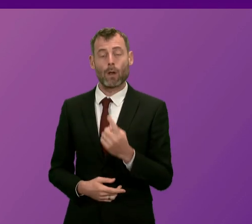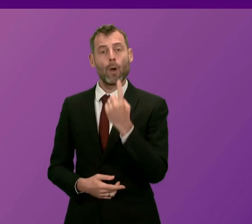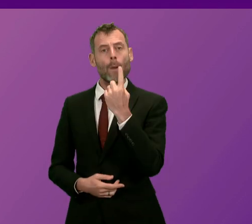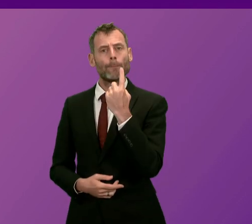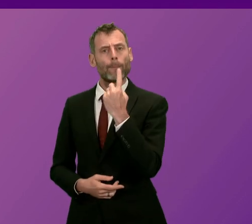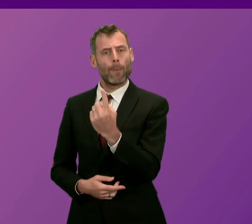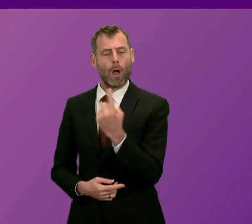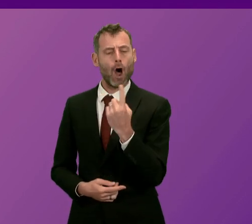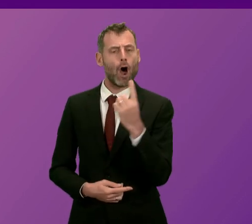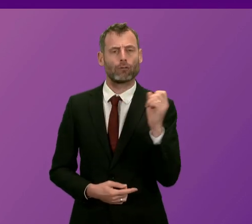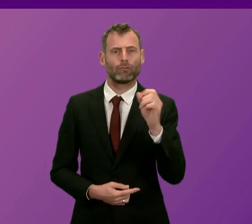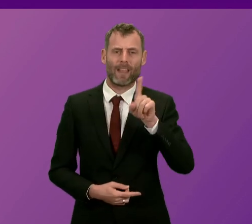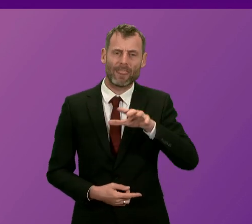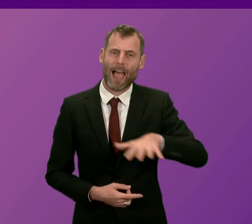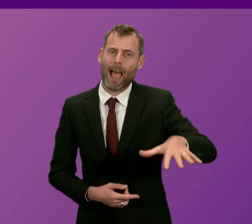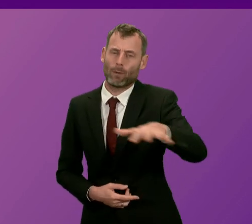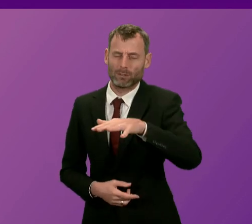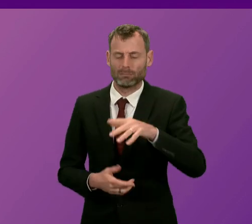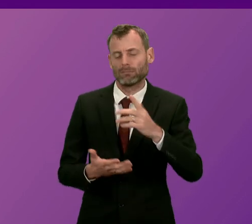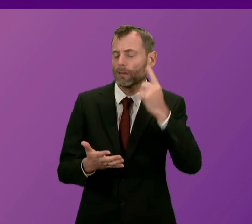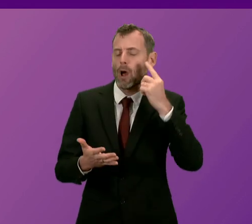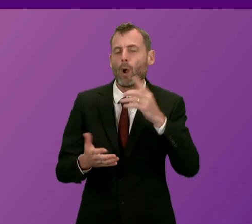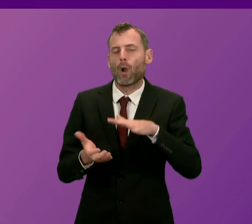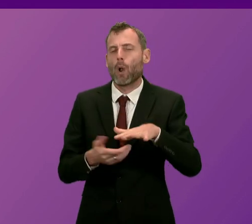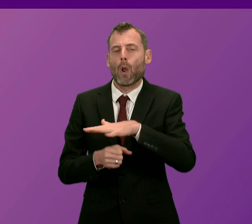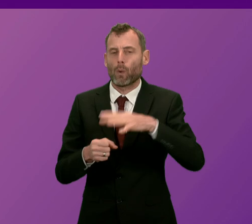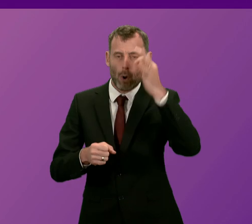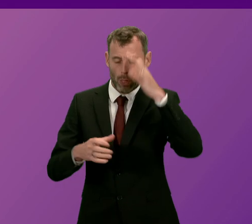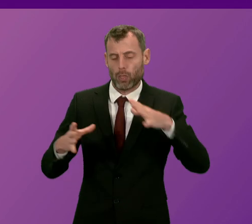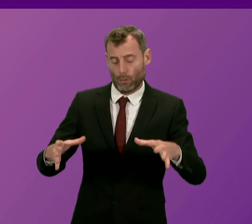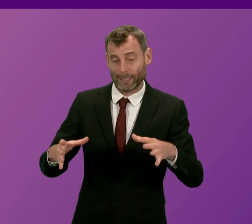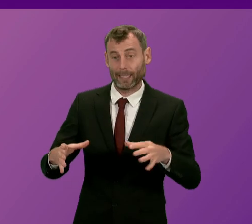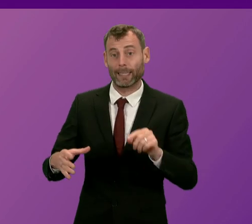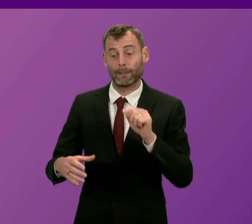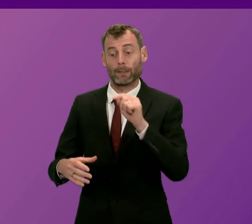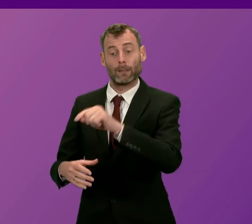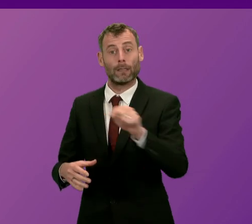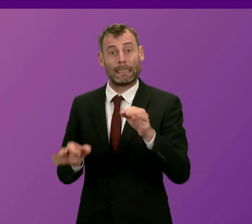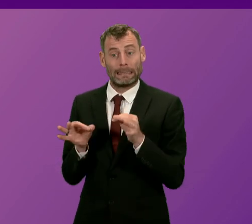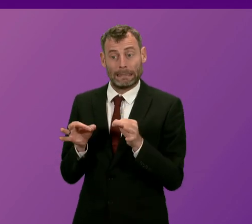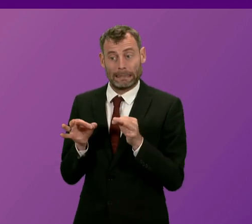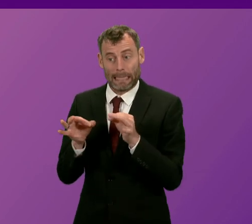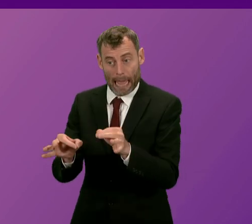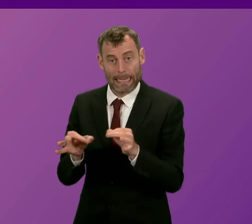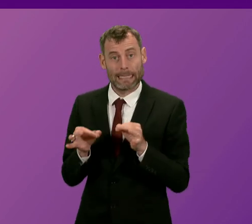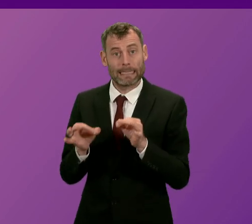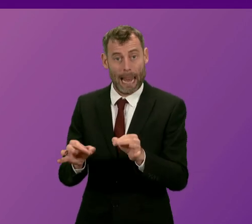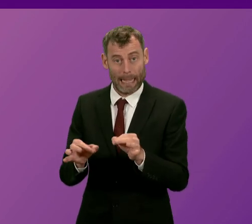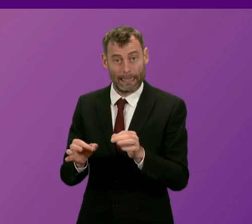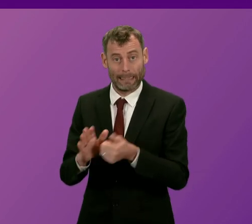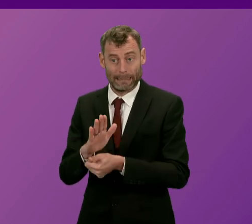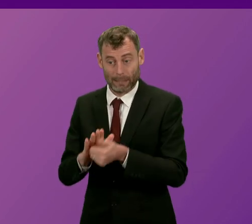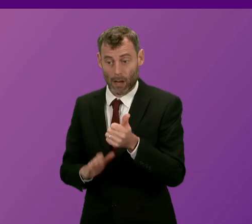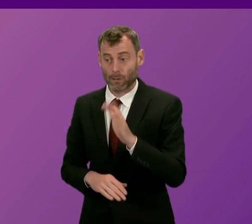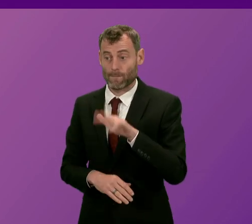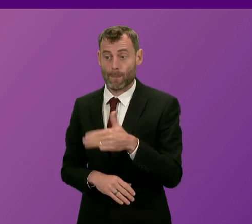in each local authority area in the country, the number of delayed discharges ranges from 9.3